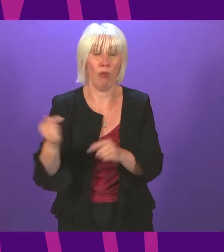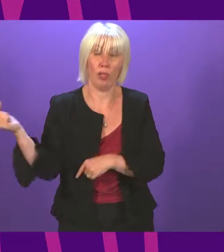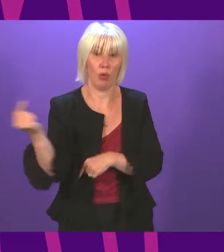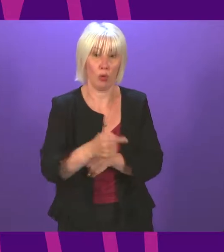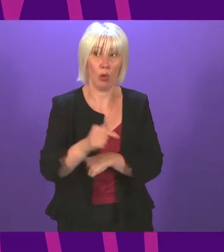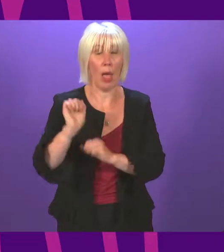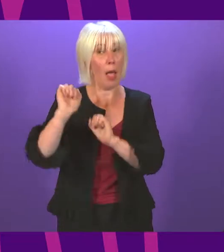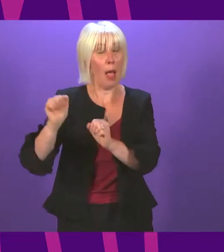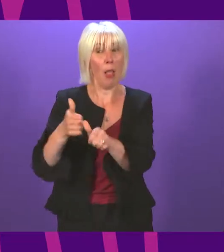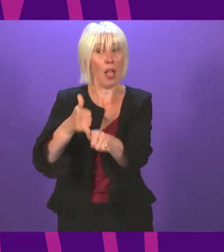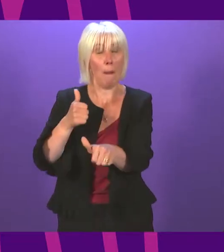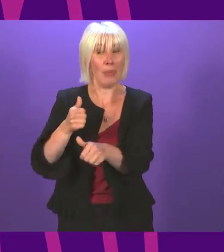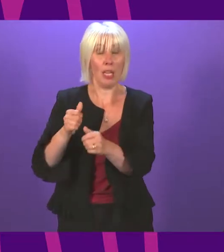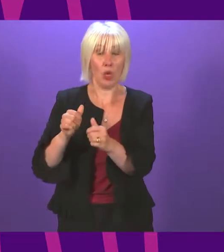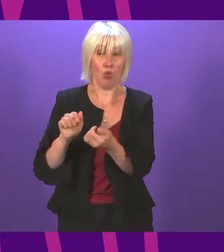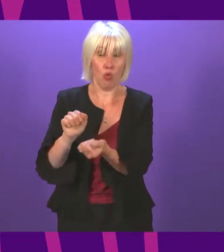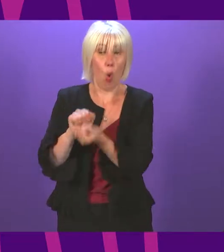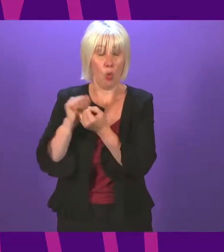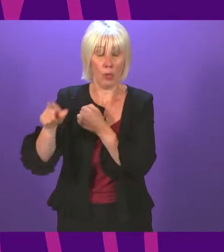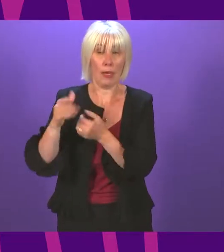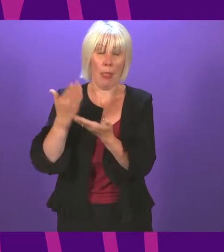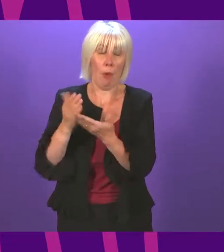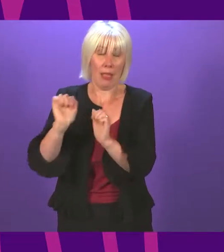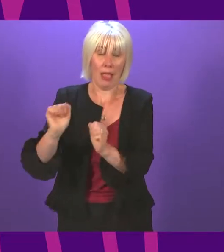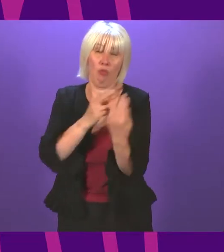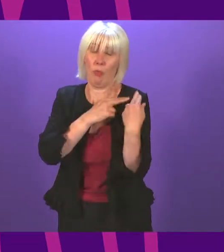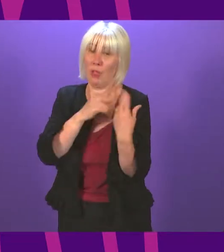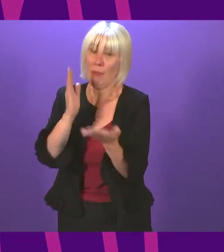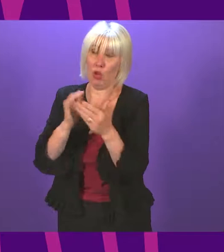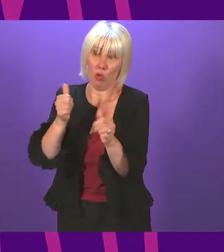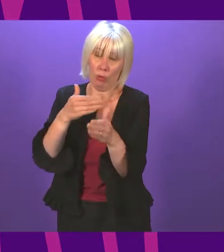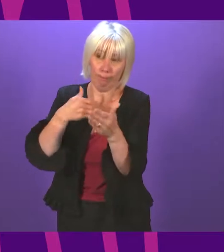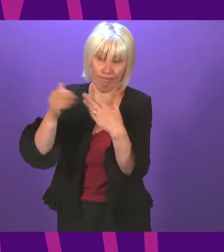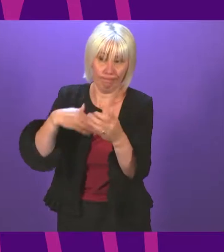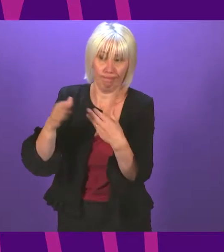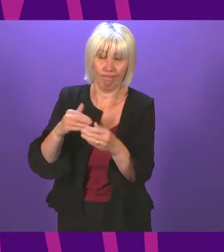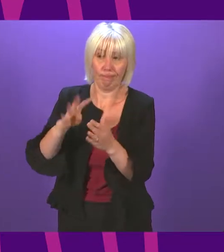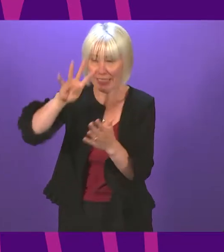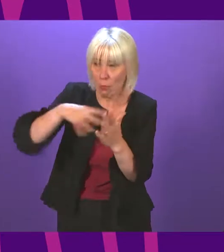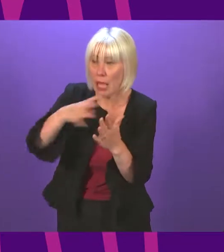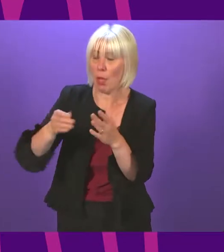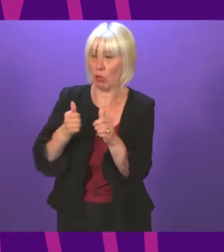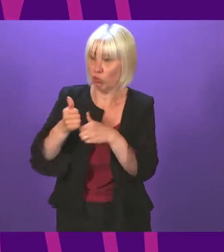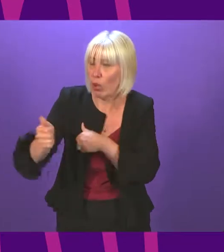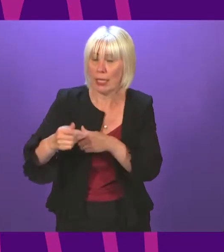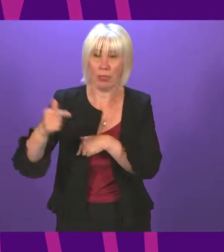to fix. Scottish Greens are strongly supportive of moves to bring Scot Rail entirely into public hands.